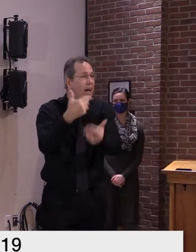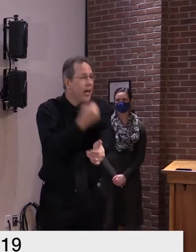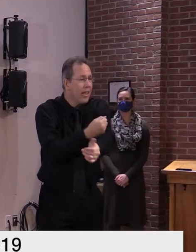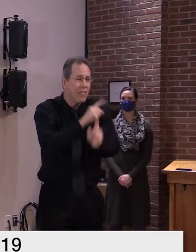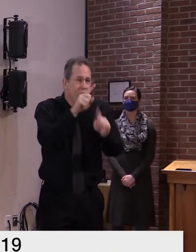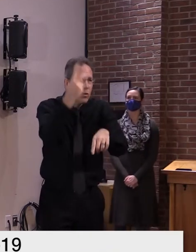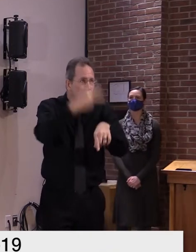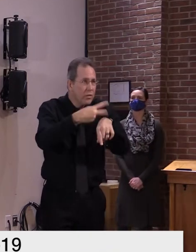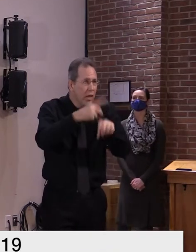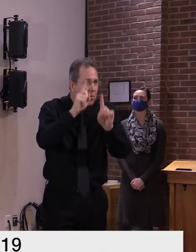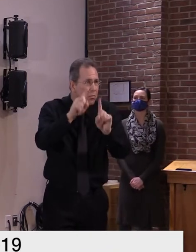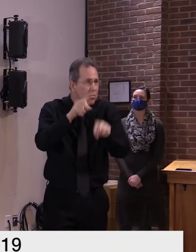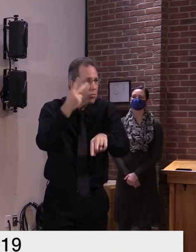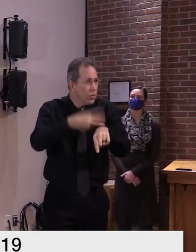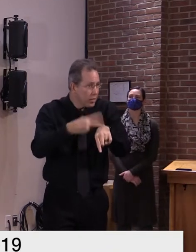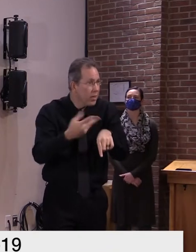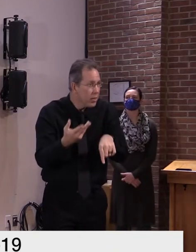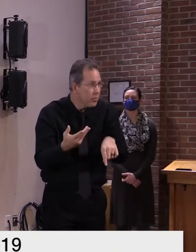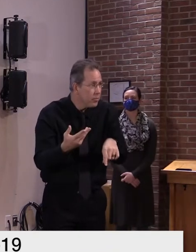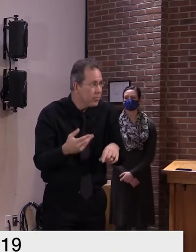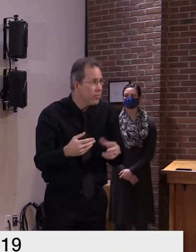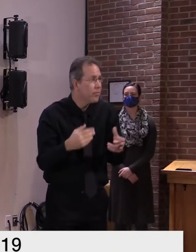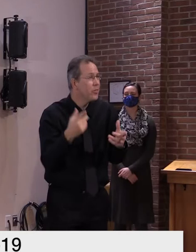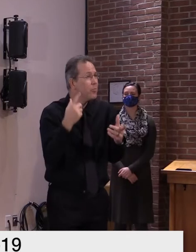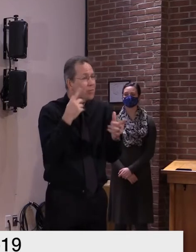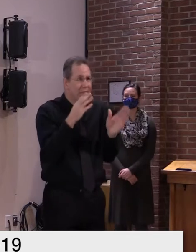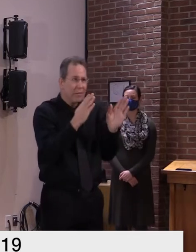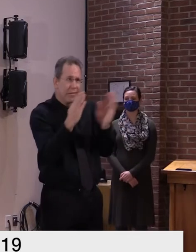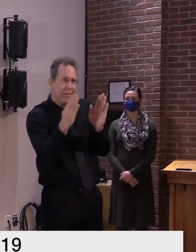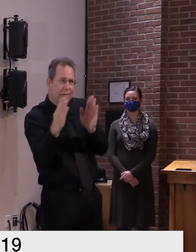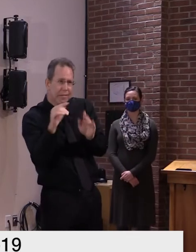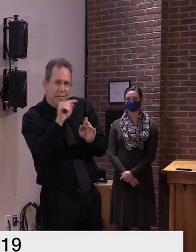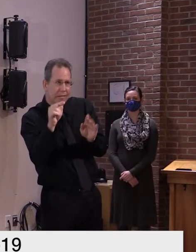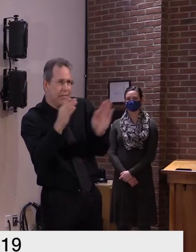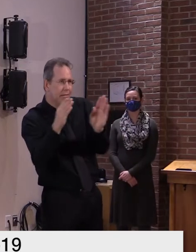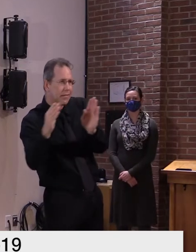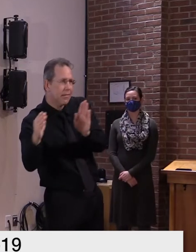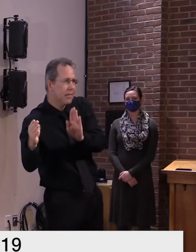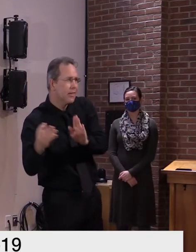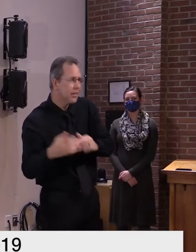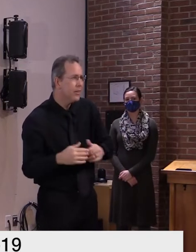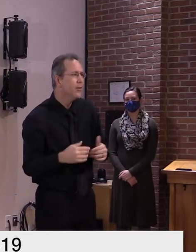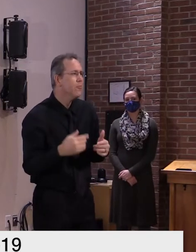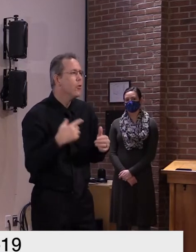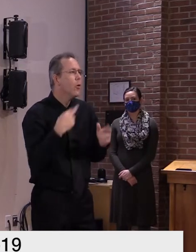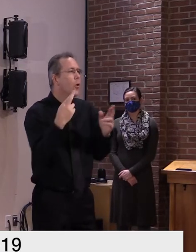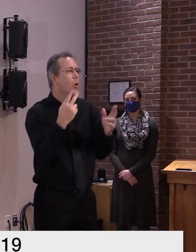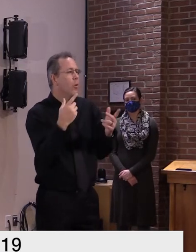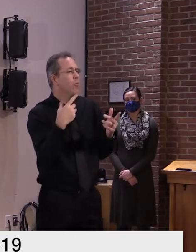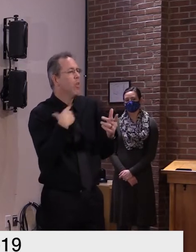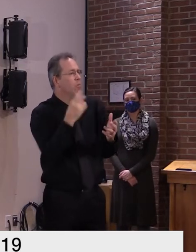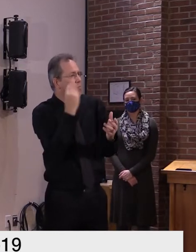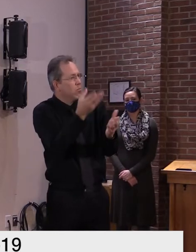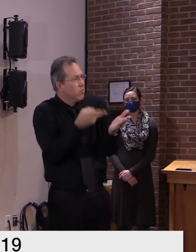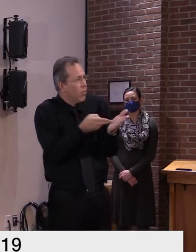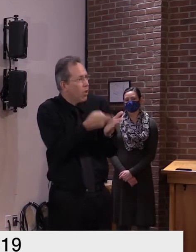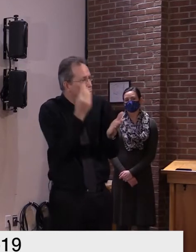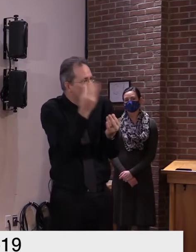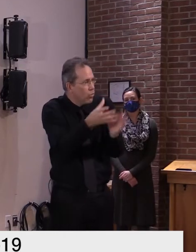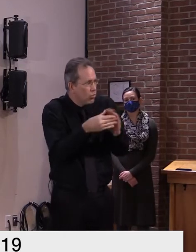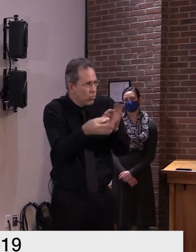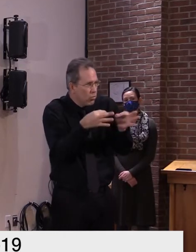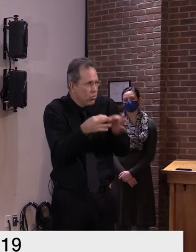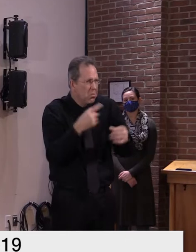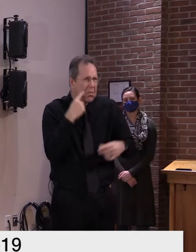happens so i'm not taking away hope here i'm just providing a reality context that the